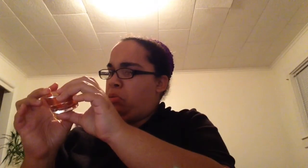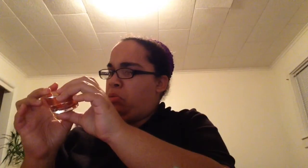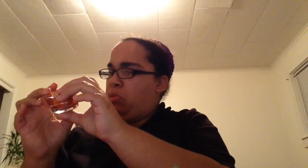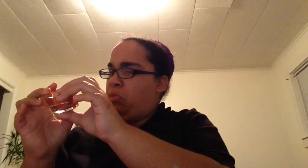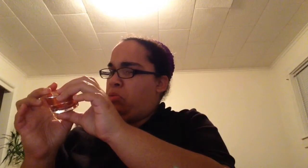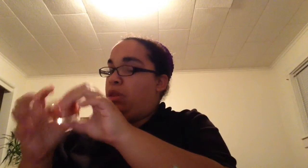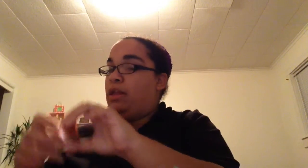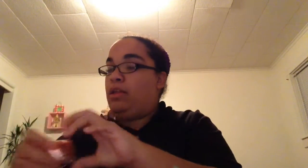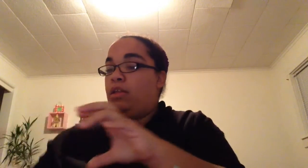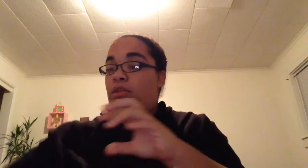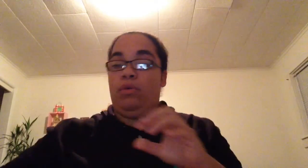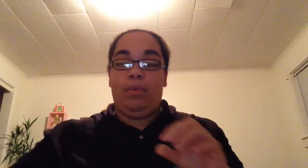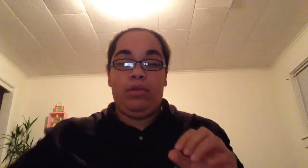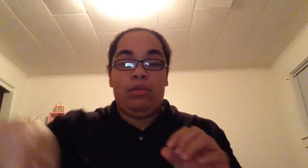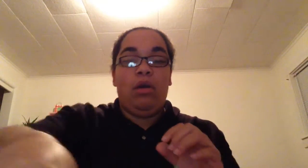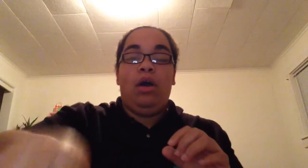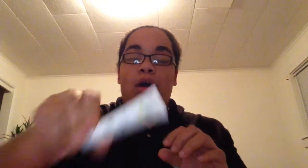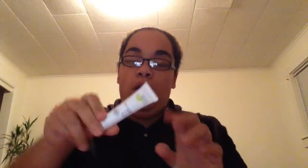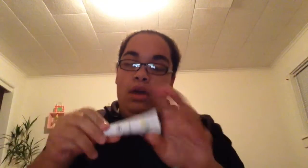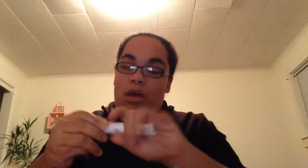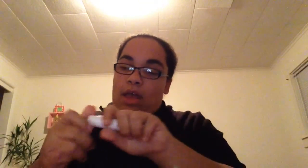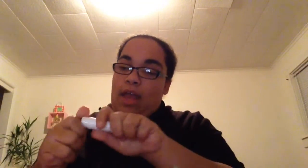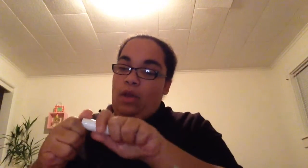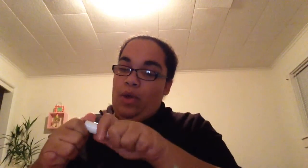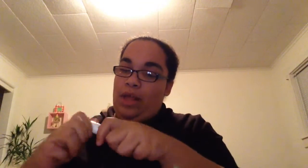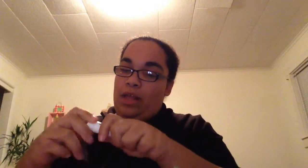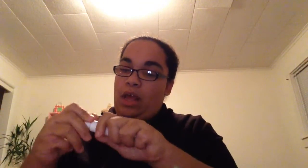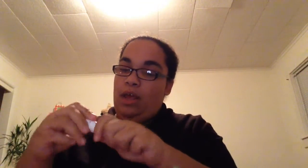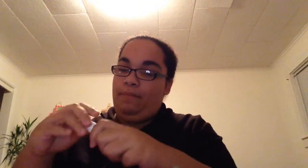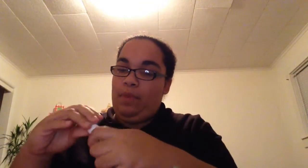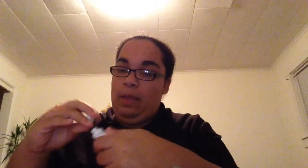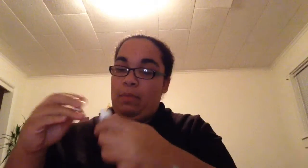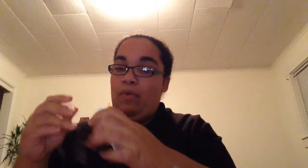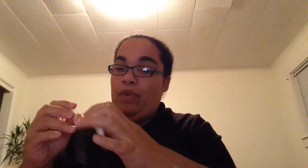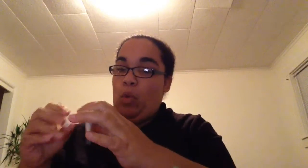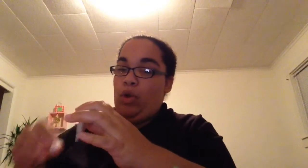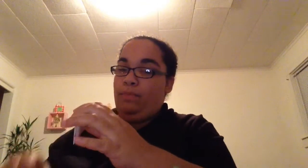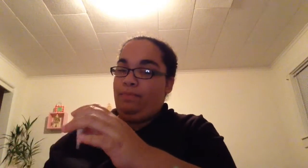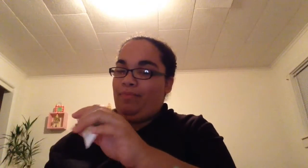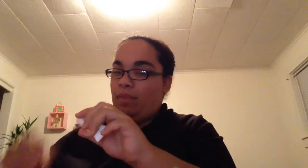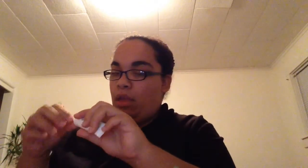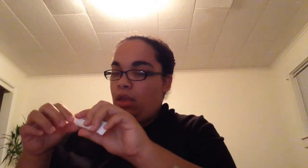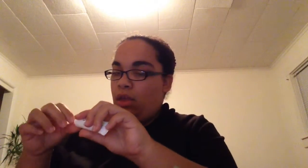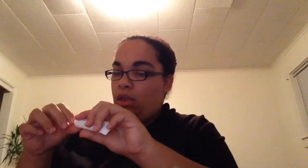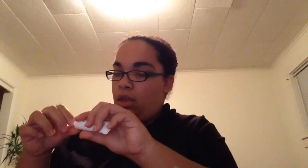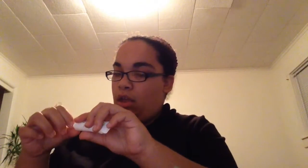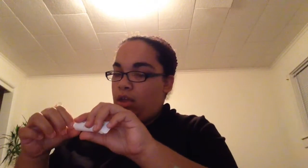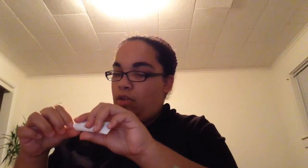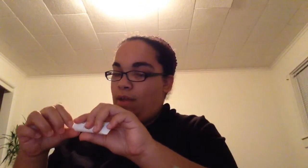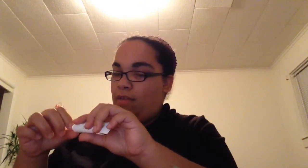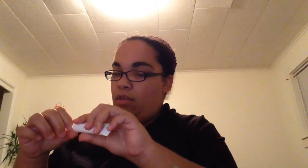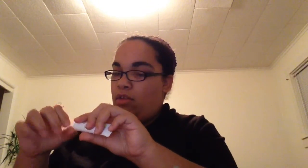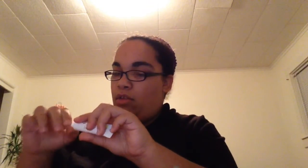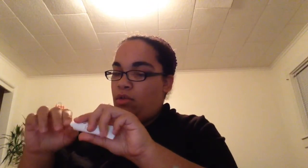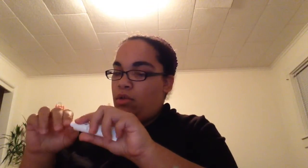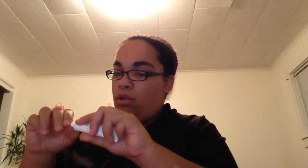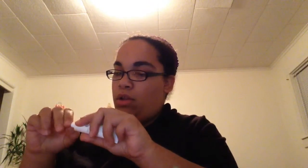I think that fits 12 months anyways moving on gosh do I have to do all these